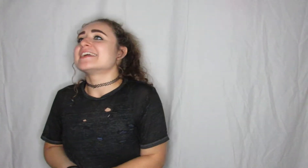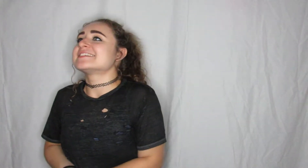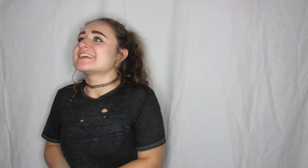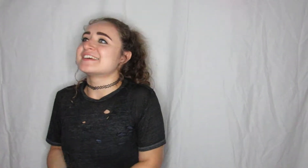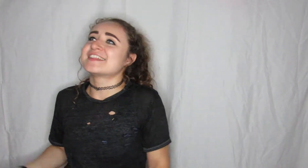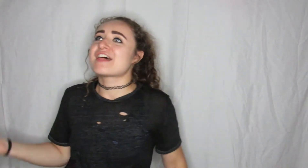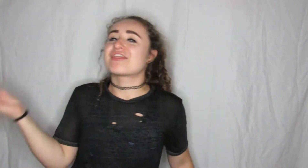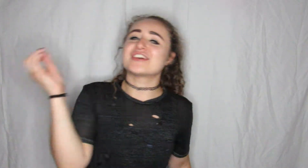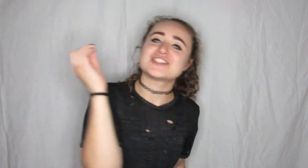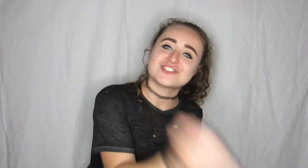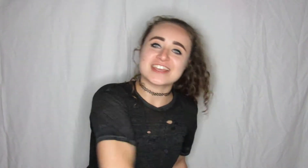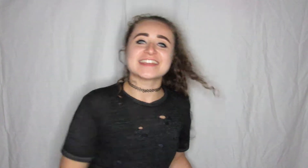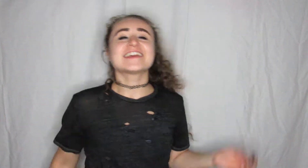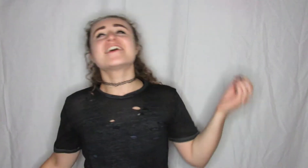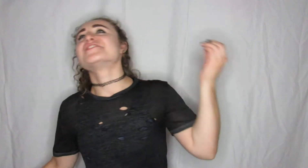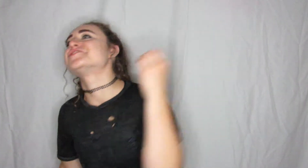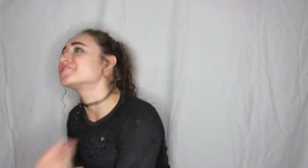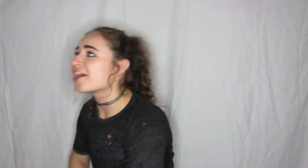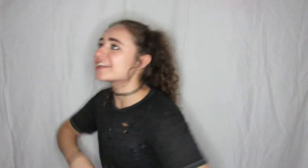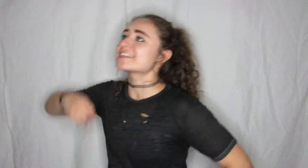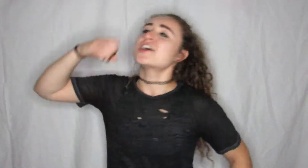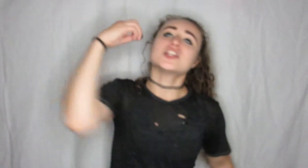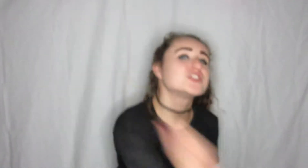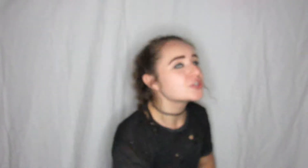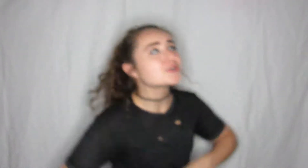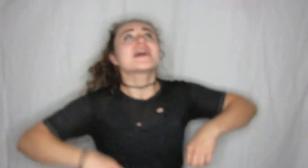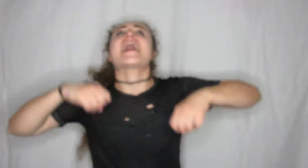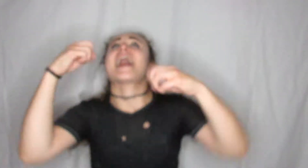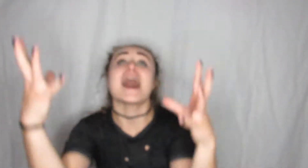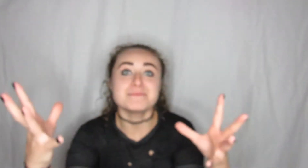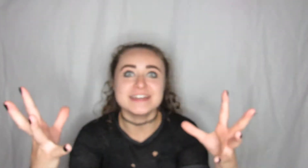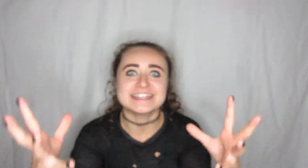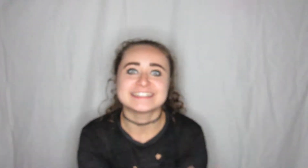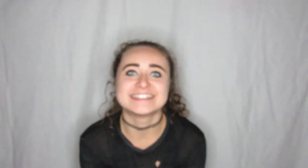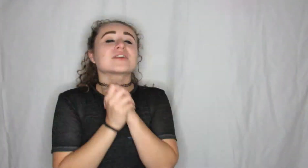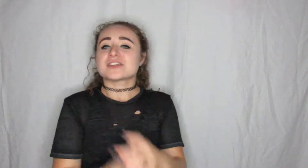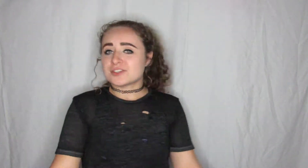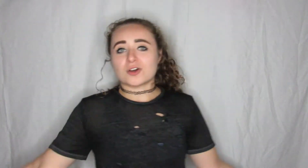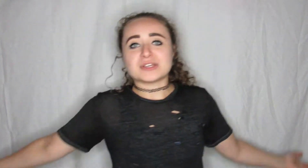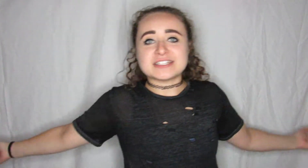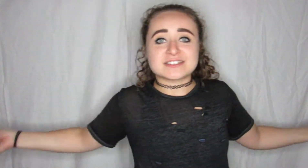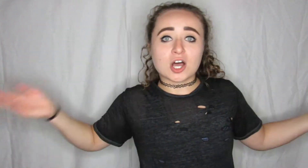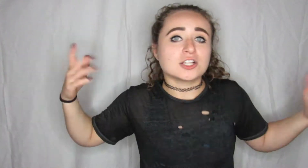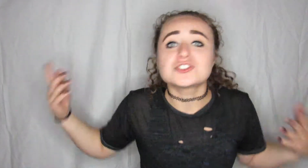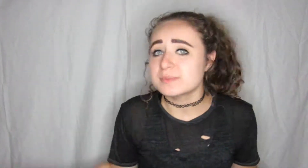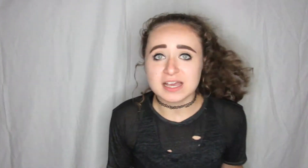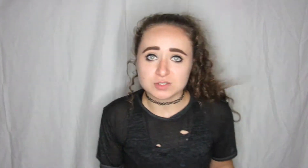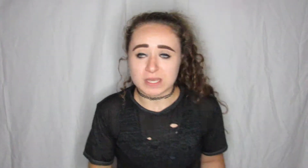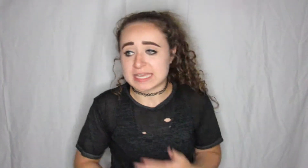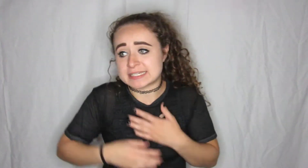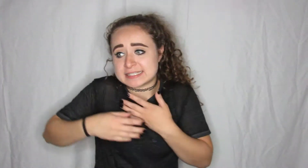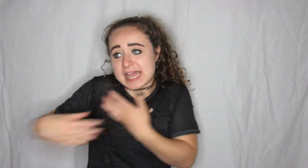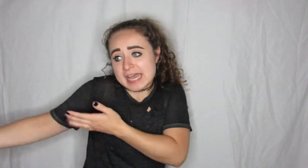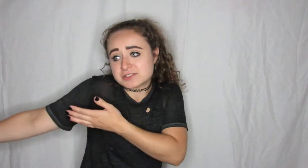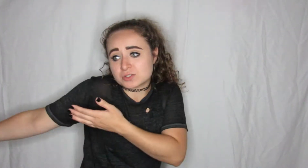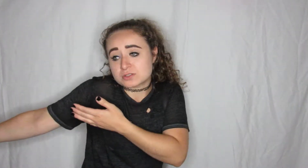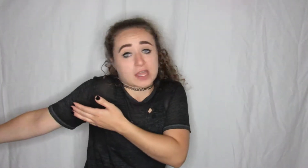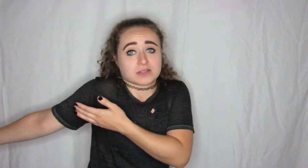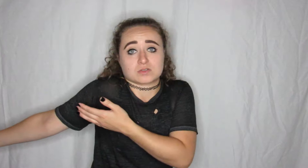this shit started to happen you know he's hundreds of miles away he's at tech